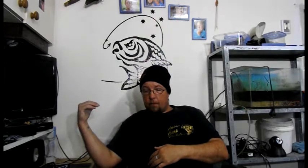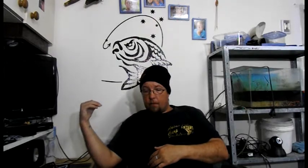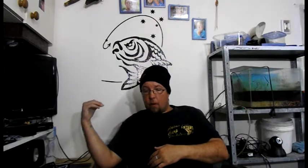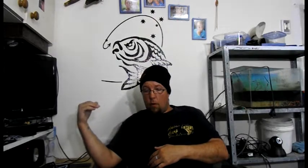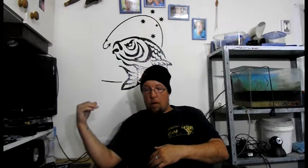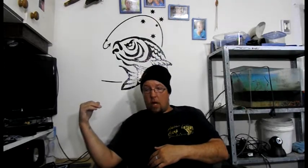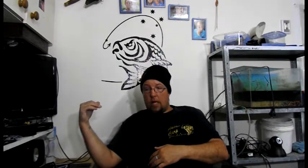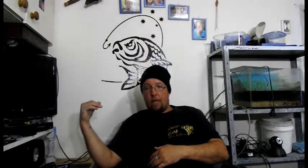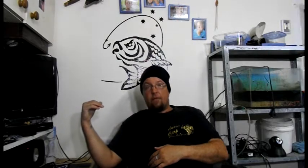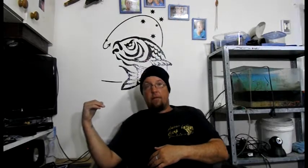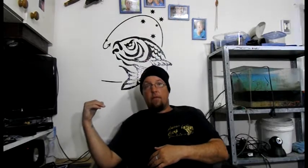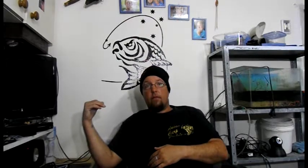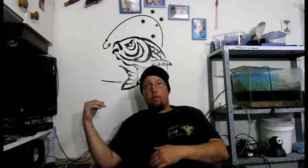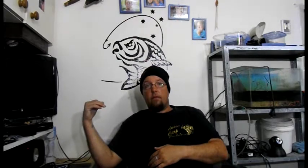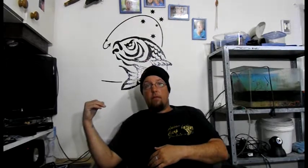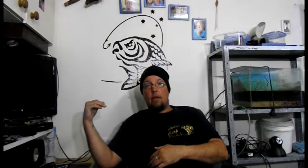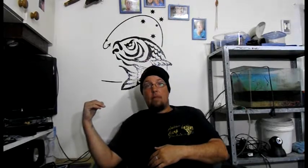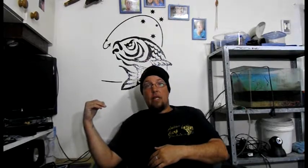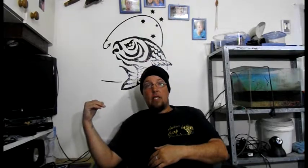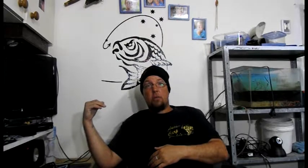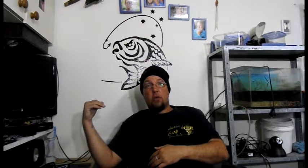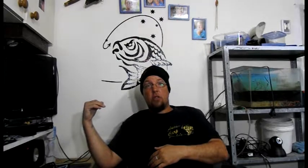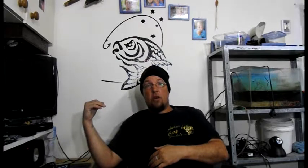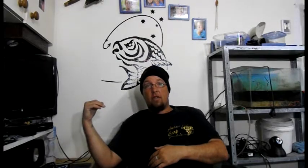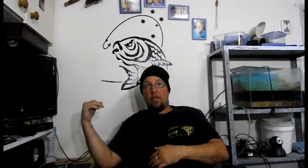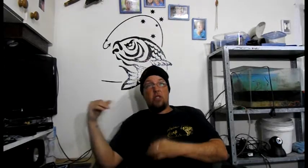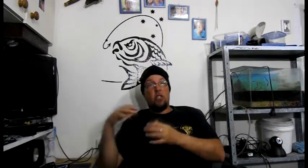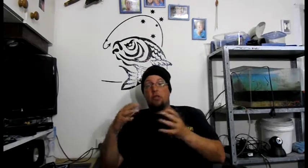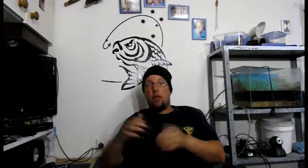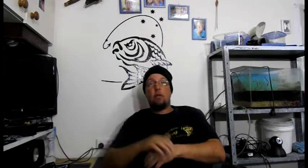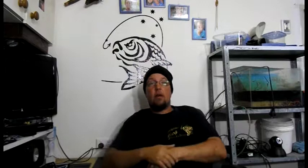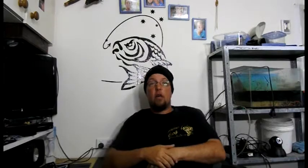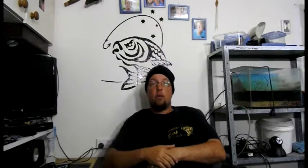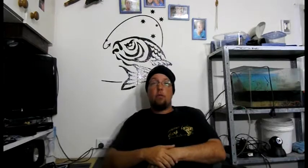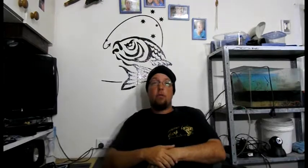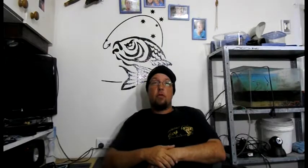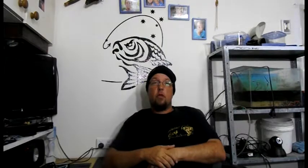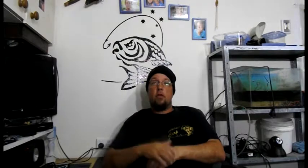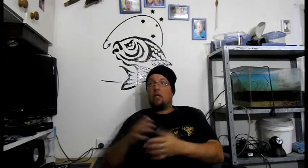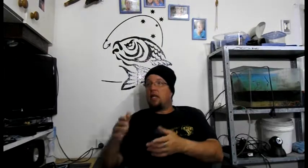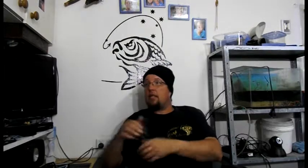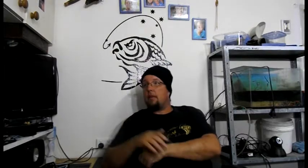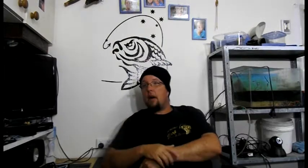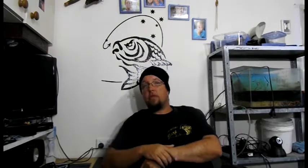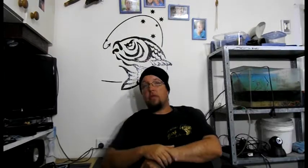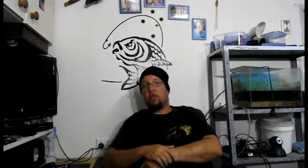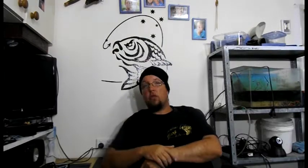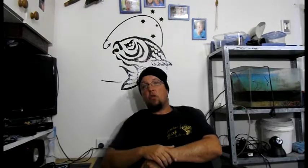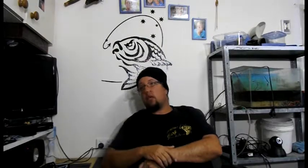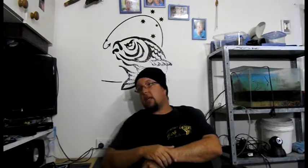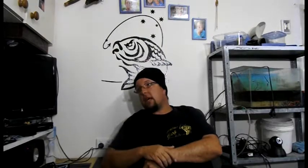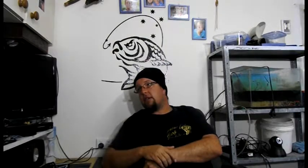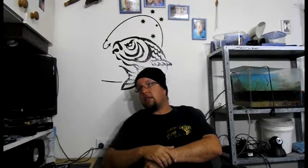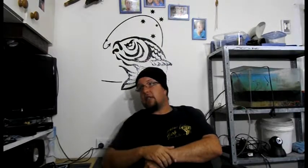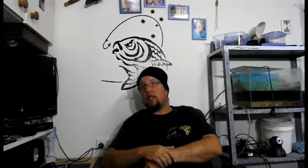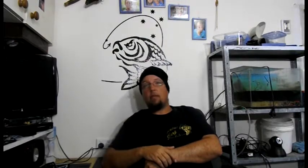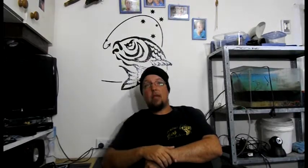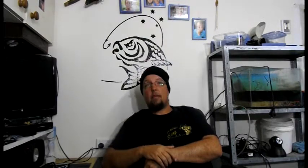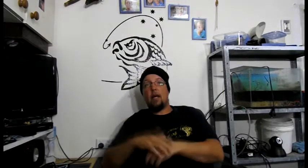Where I live. Many of the spots I fish are surrounded by homes. Kids come home from school and want to go do something with their mates.